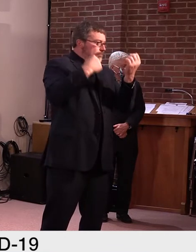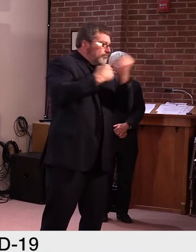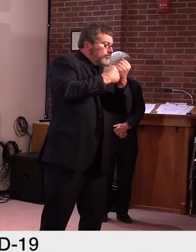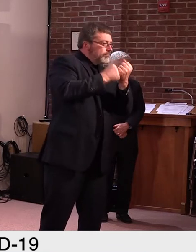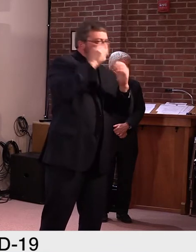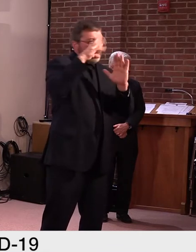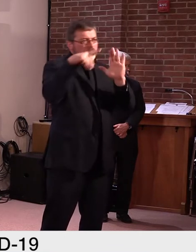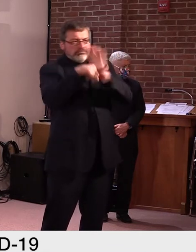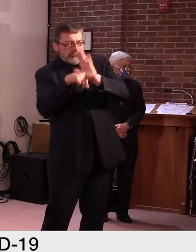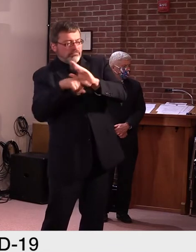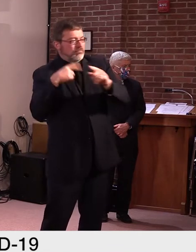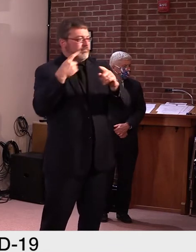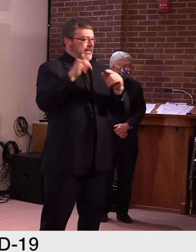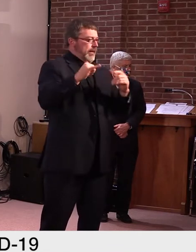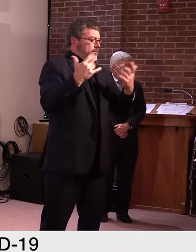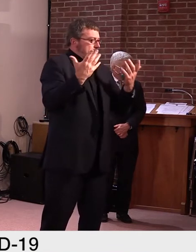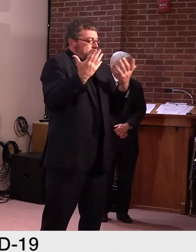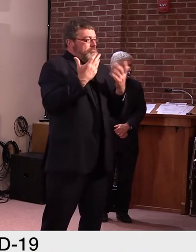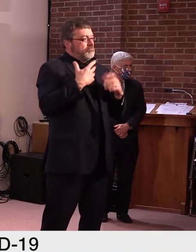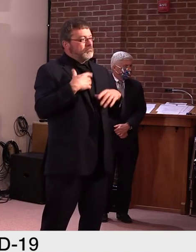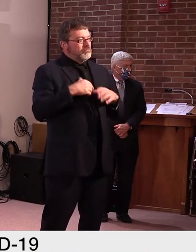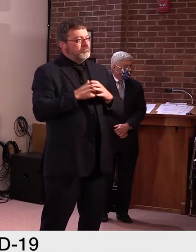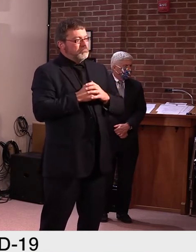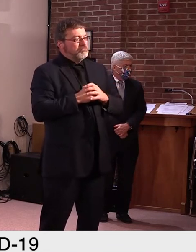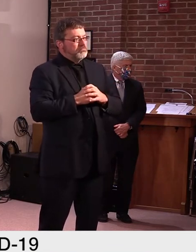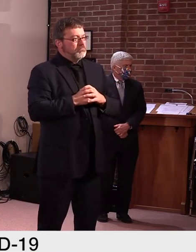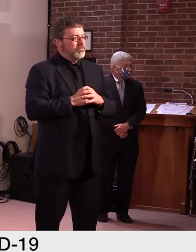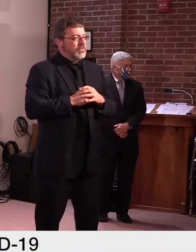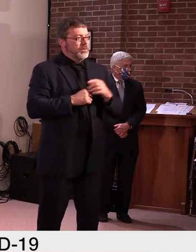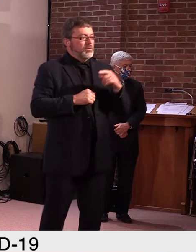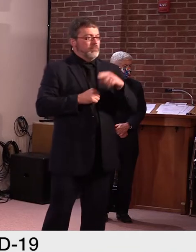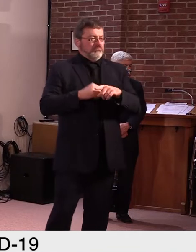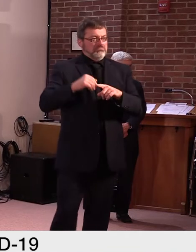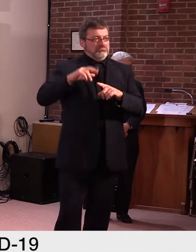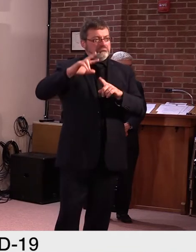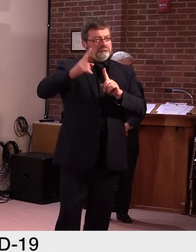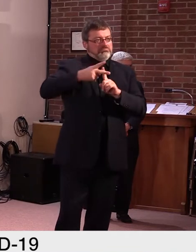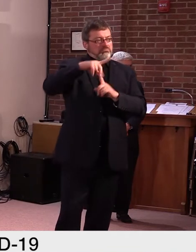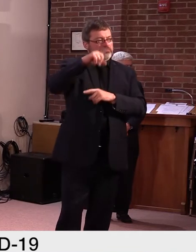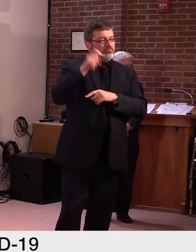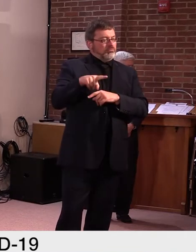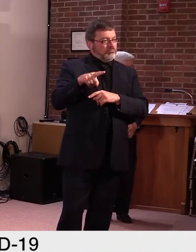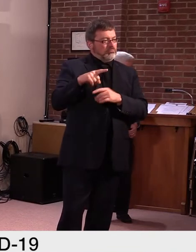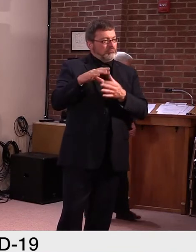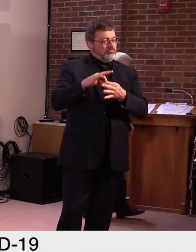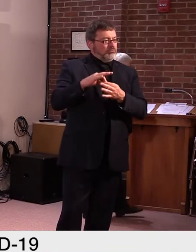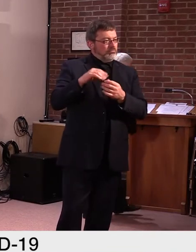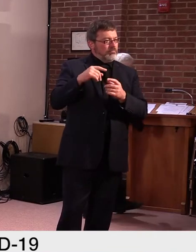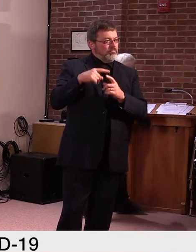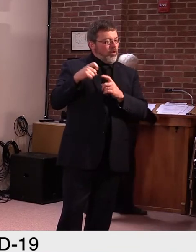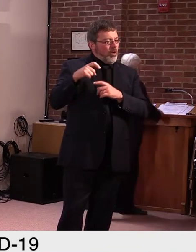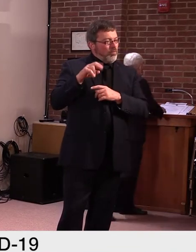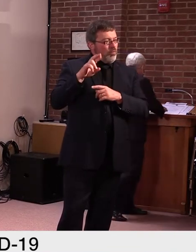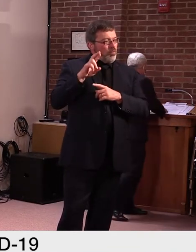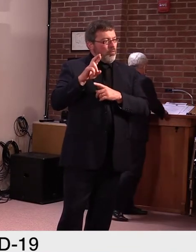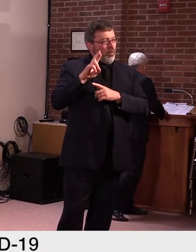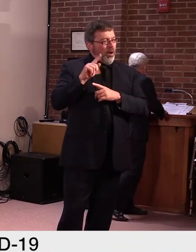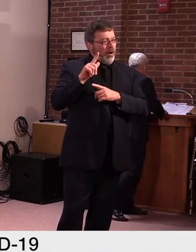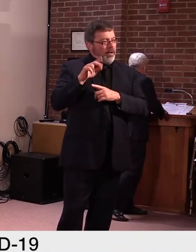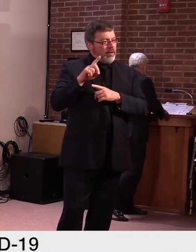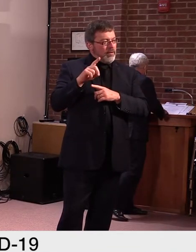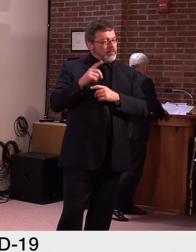Okay. Thank you. Um, another thing that's been in the news lately is current Hatton, uh, getting its license